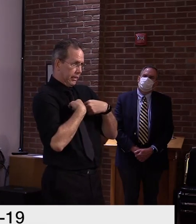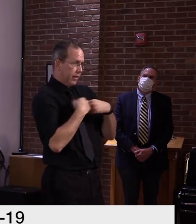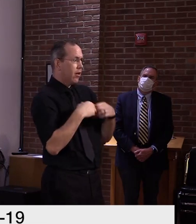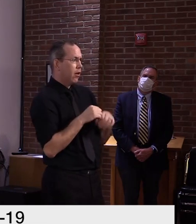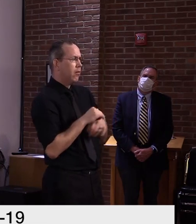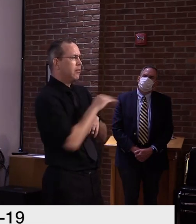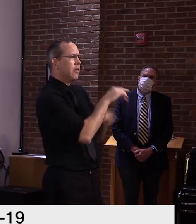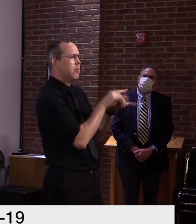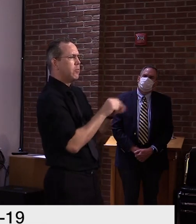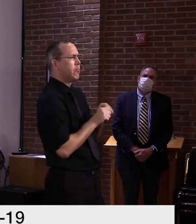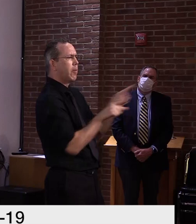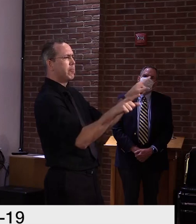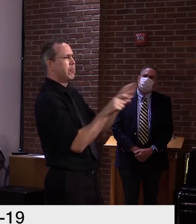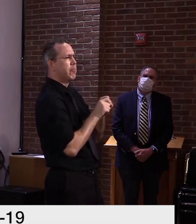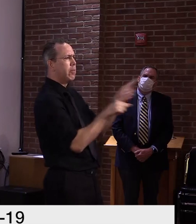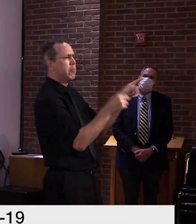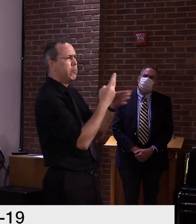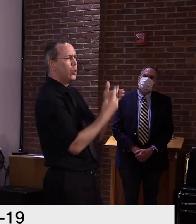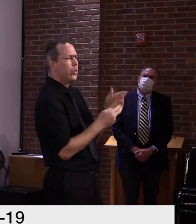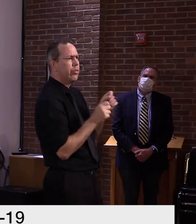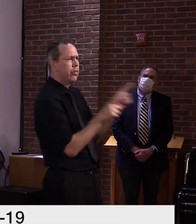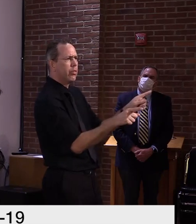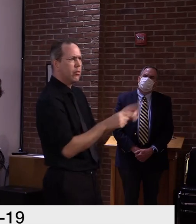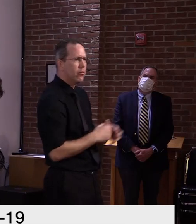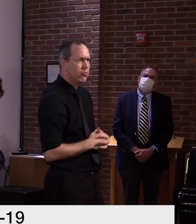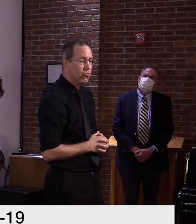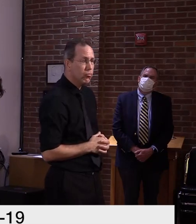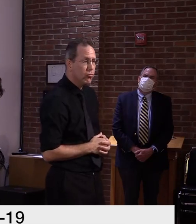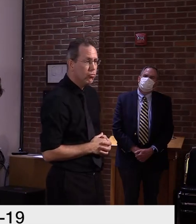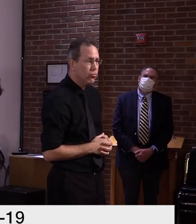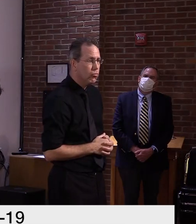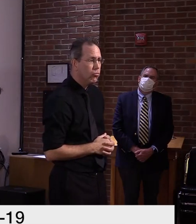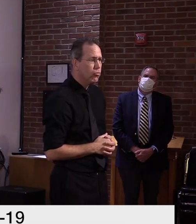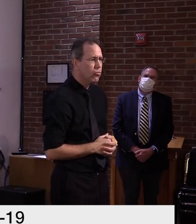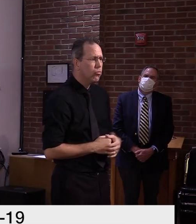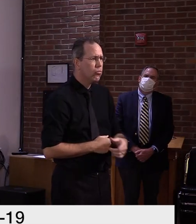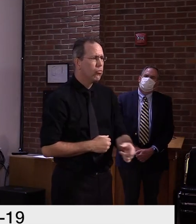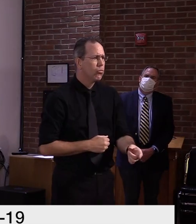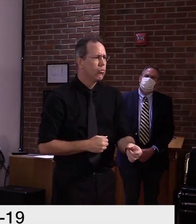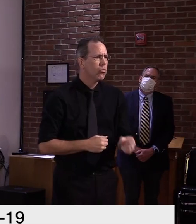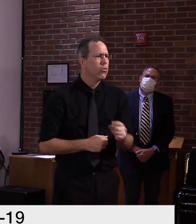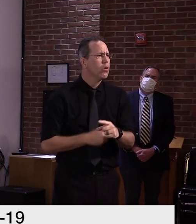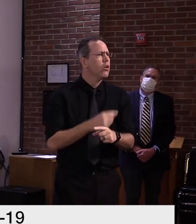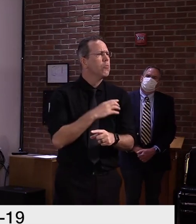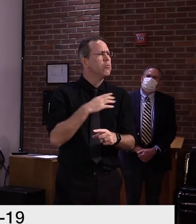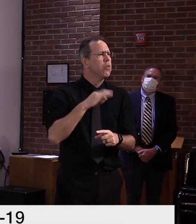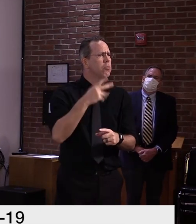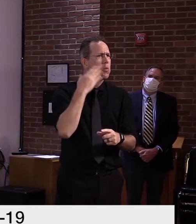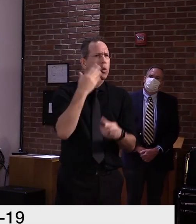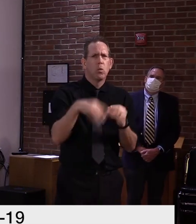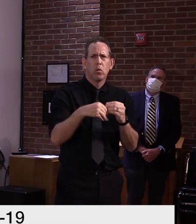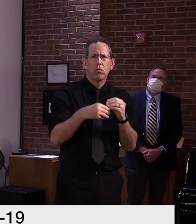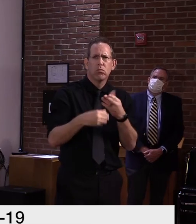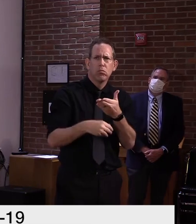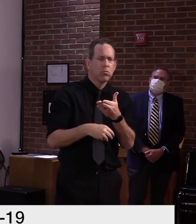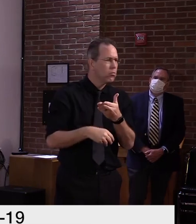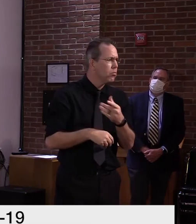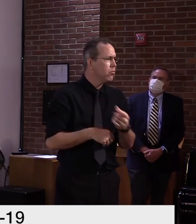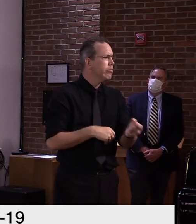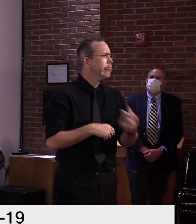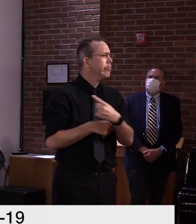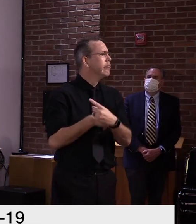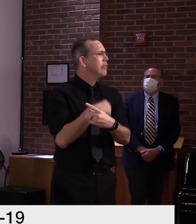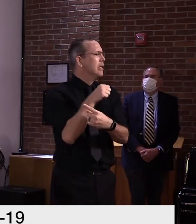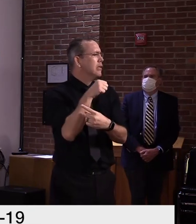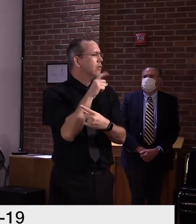so... Commissioner Peachock may have an answer to that. I know, just that we get it directly as well. We do. So we do,